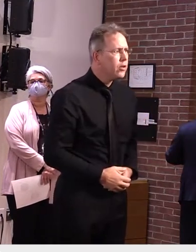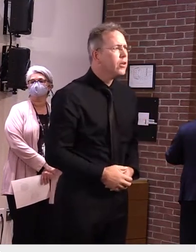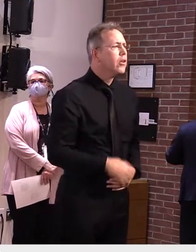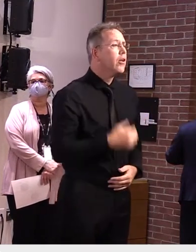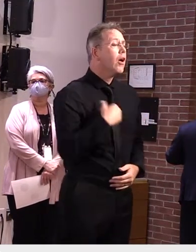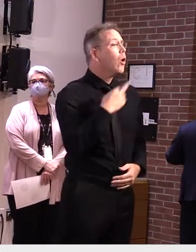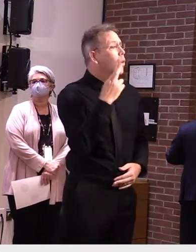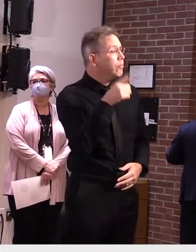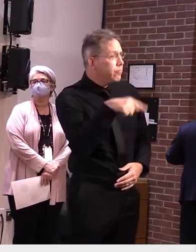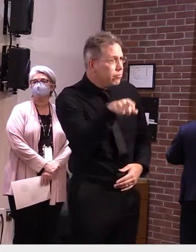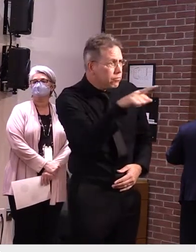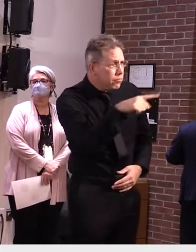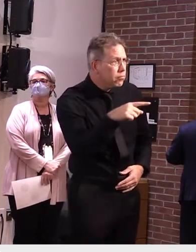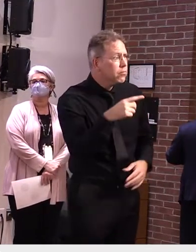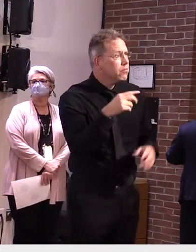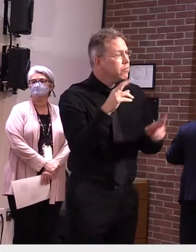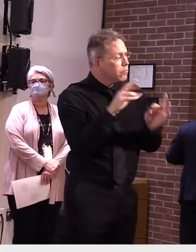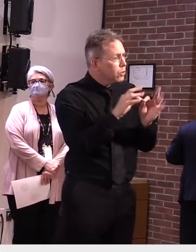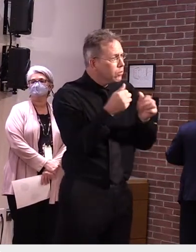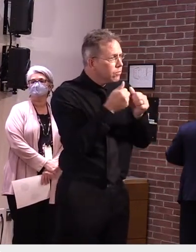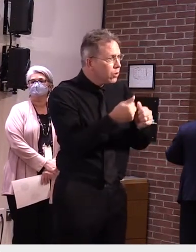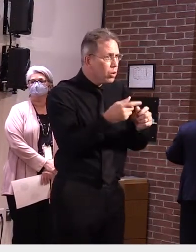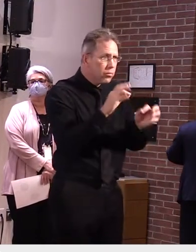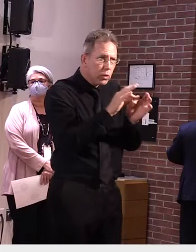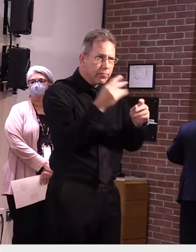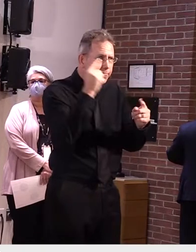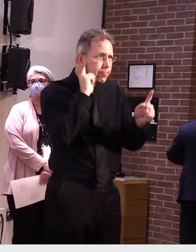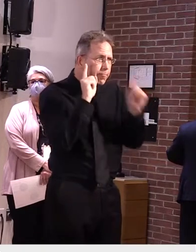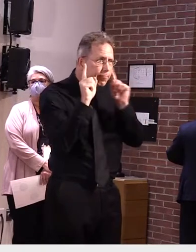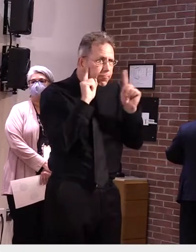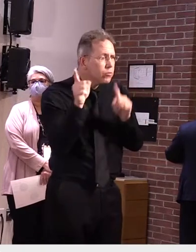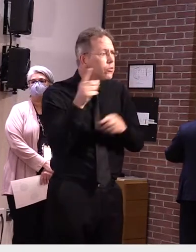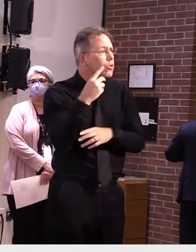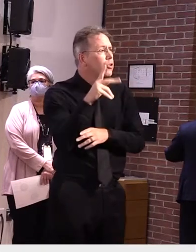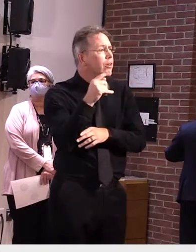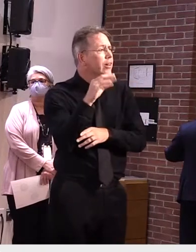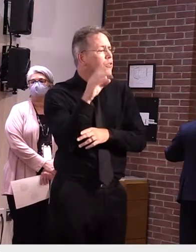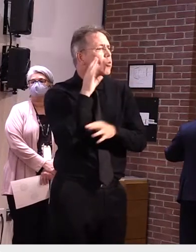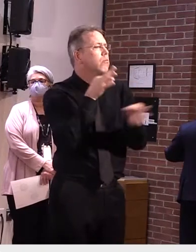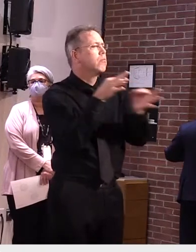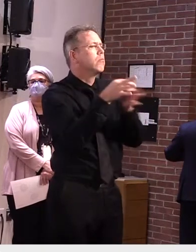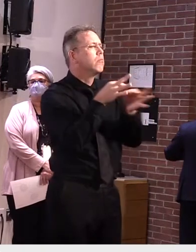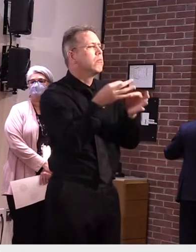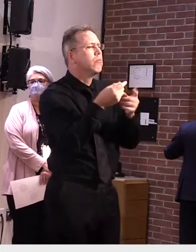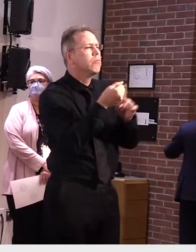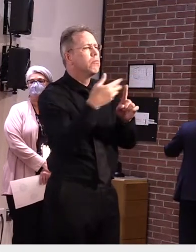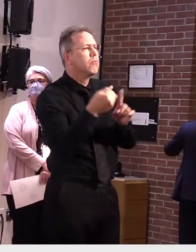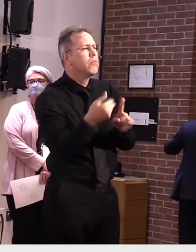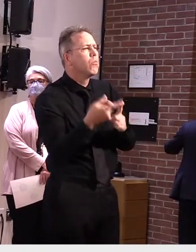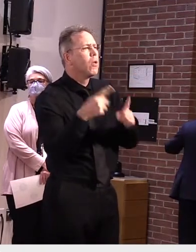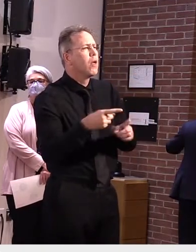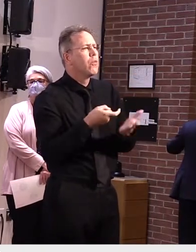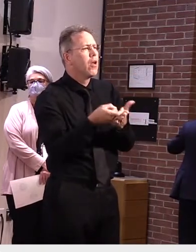listen carefully today as Dr. Kelso talks about the hockey outbreak in particular because it does tell a story.